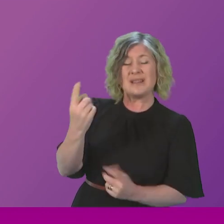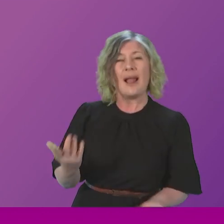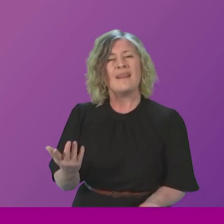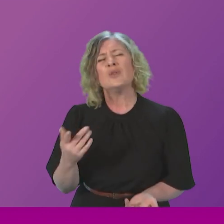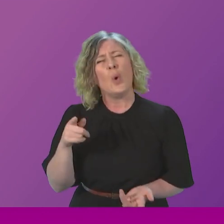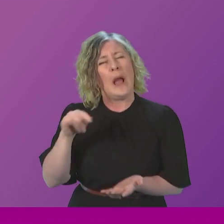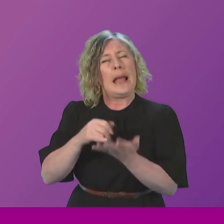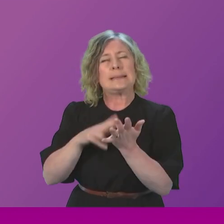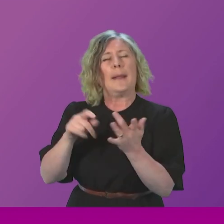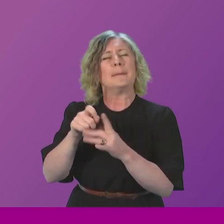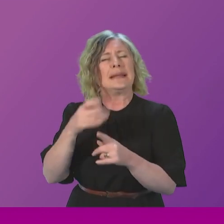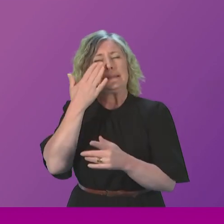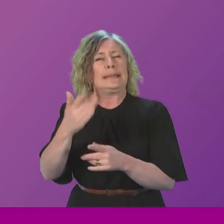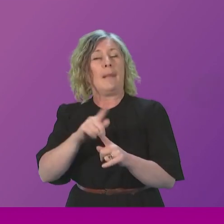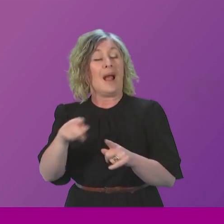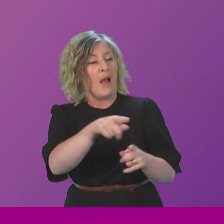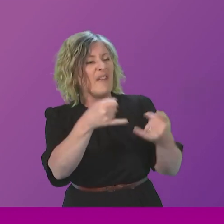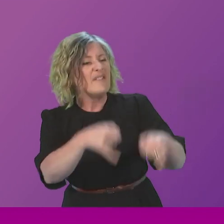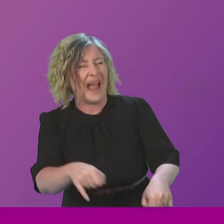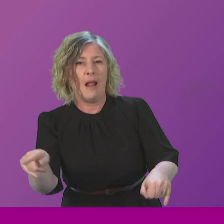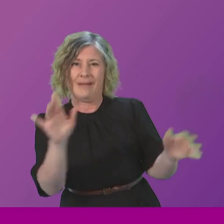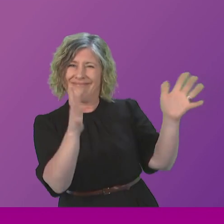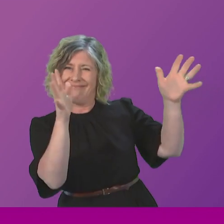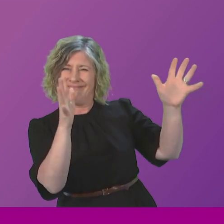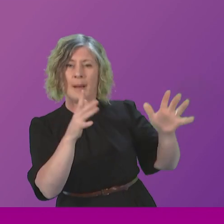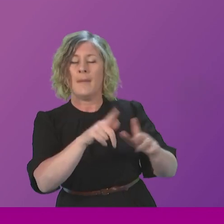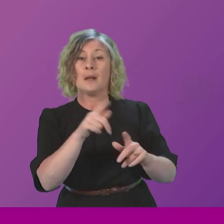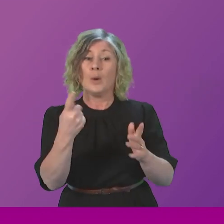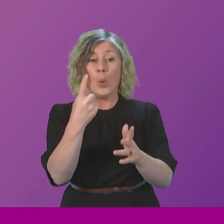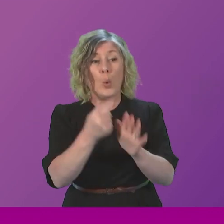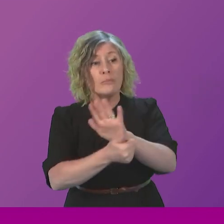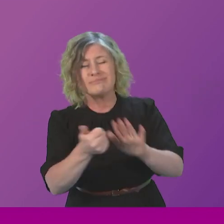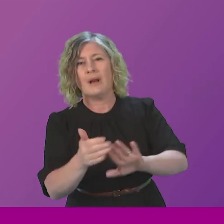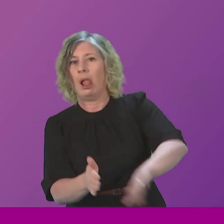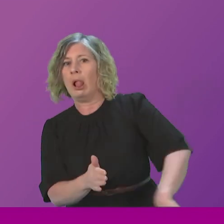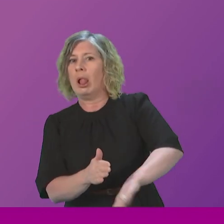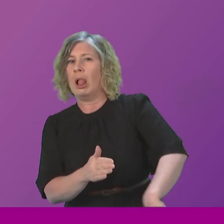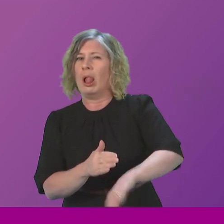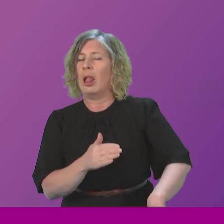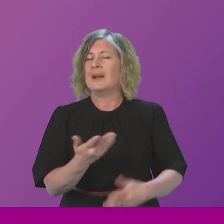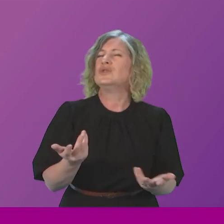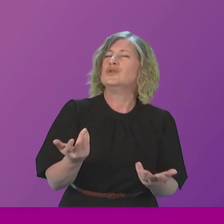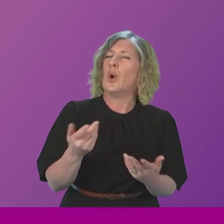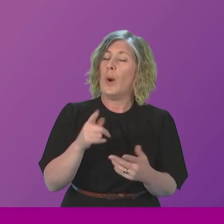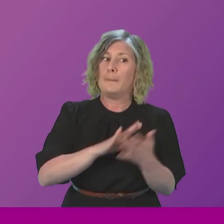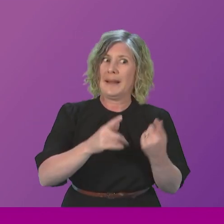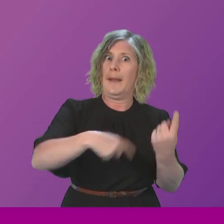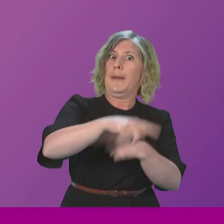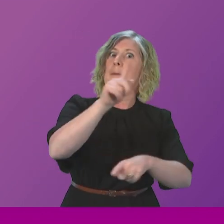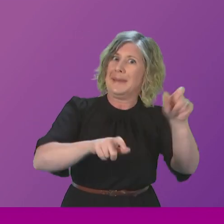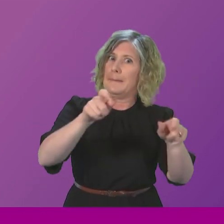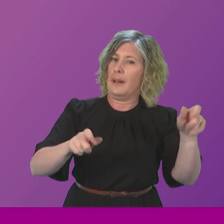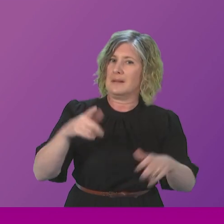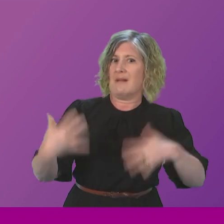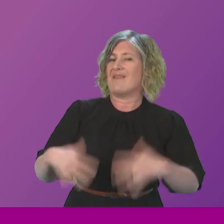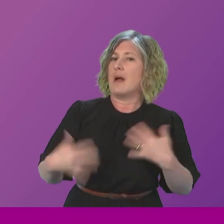failure is rewarded, incompetence is excused, and the Scottish people are left suffering the consequences. So, First Minister, if